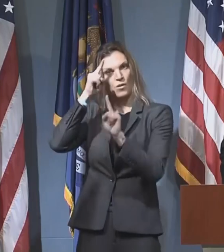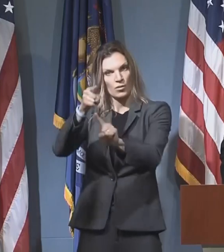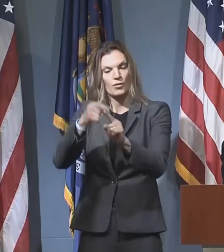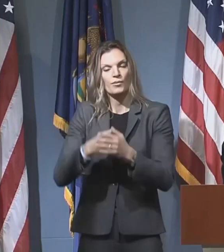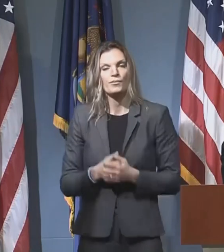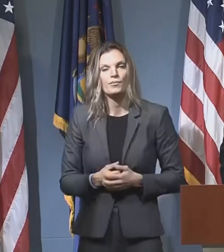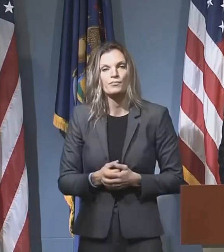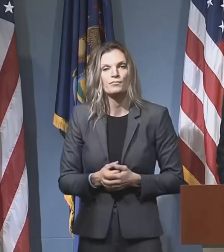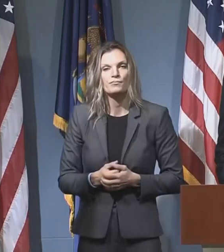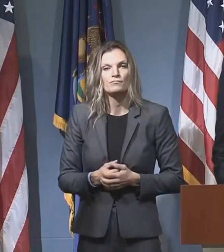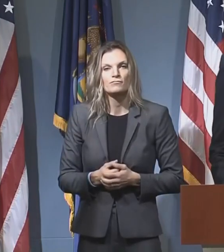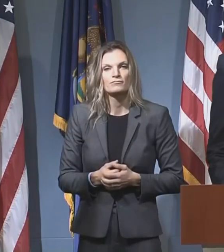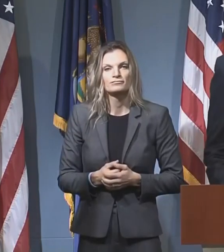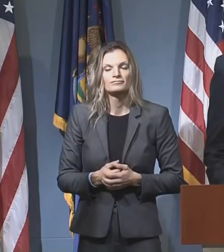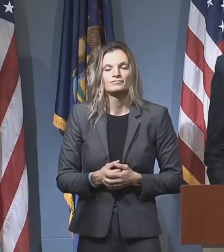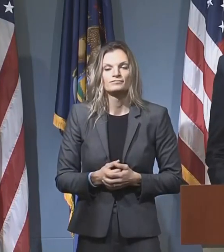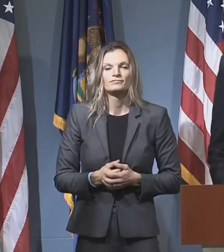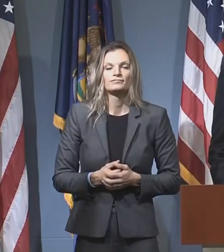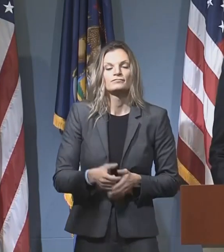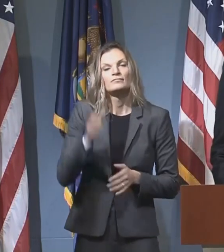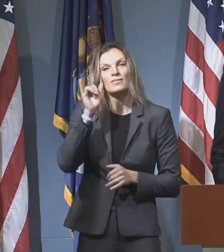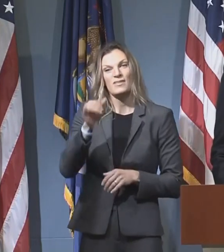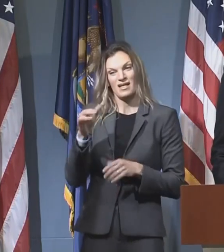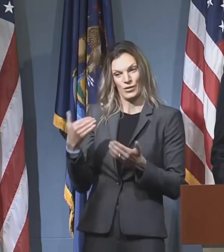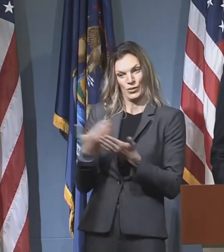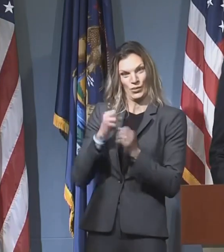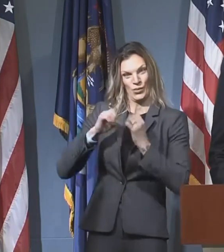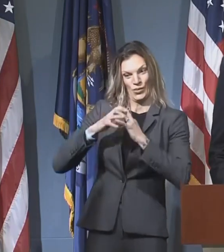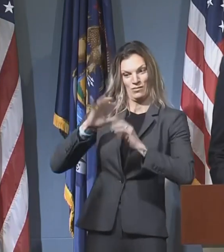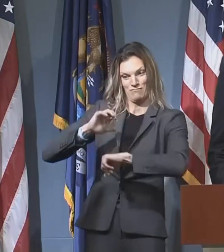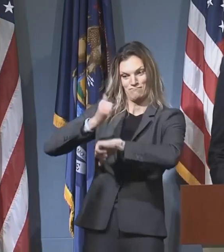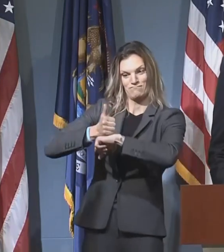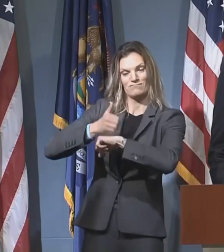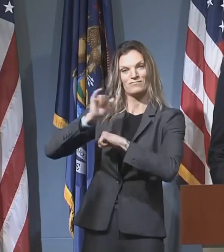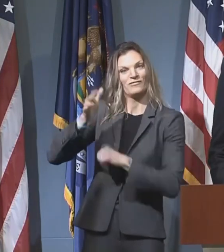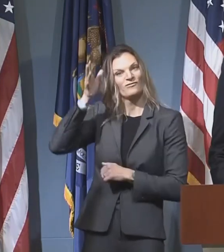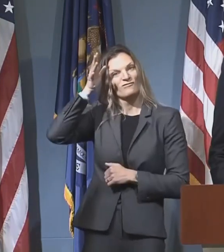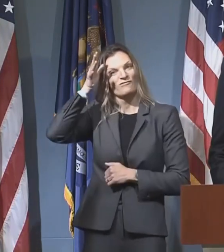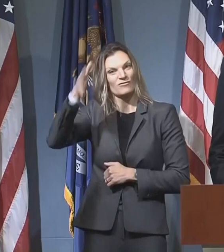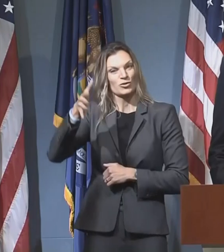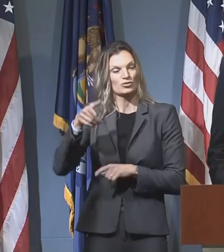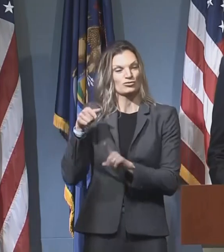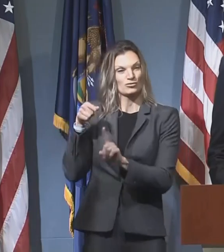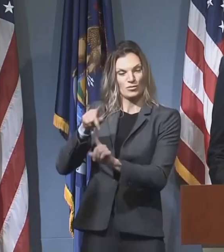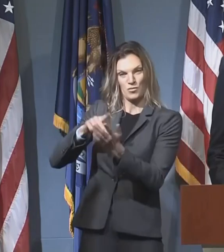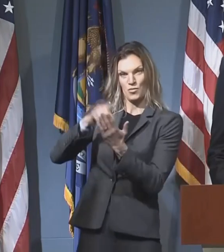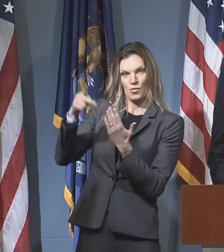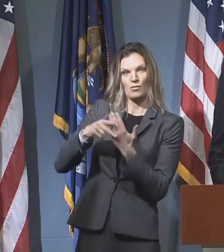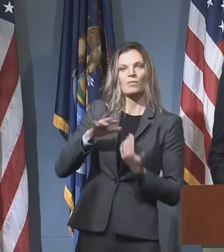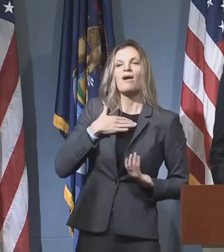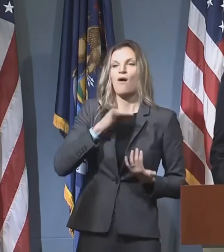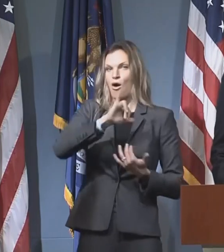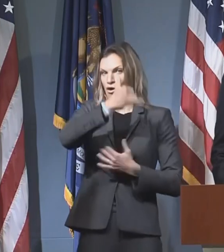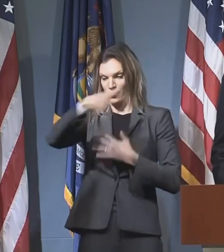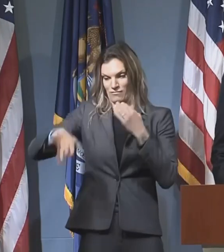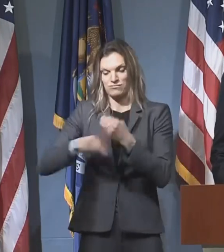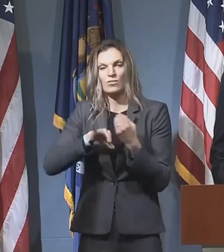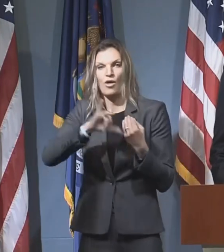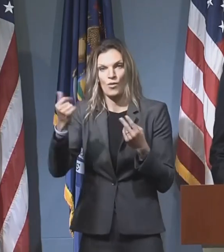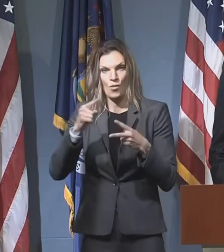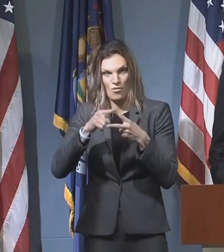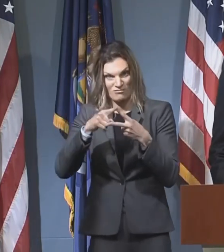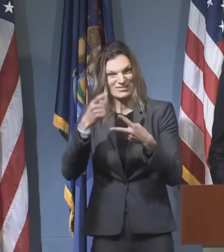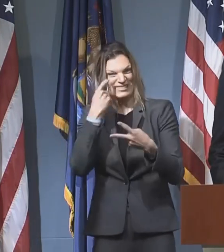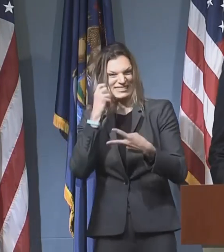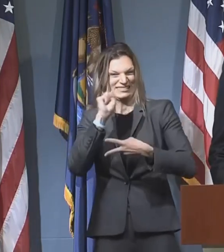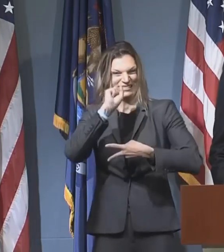So that is why, in addition to the Future for Frontliners program that we are just announcing, we're also announcing an additional program to help